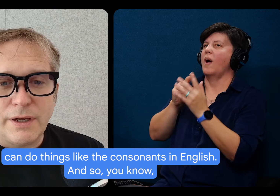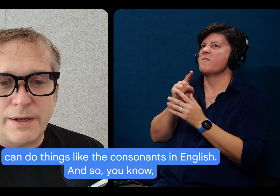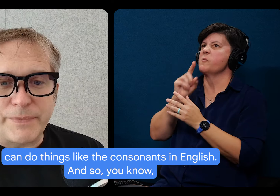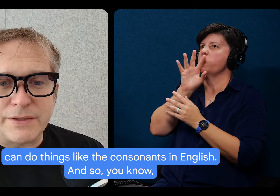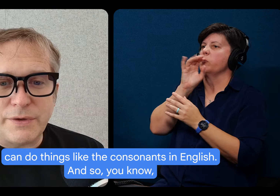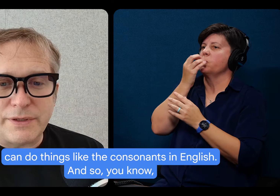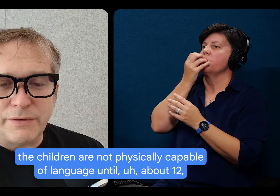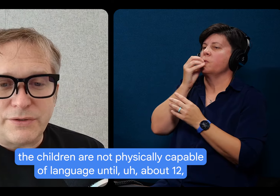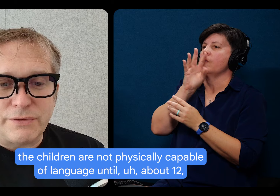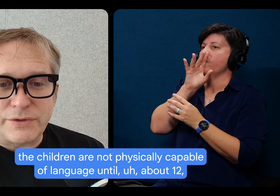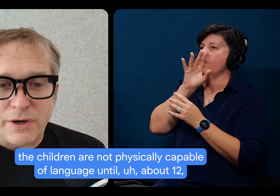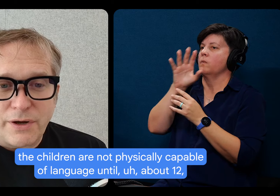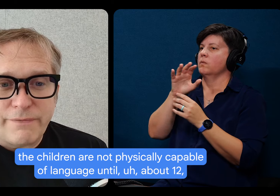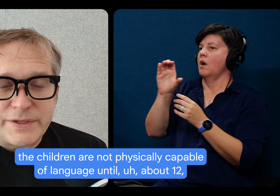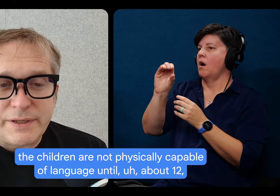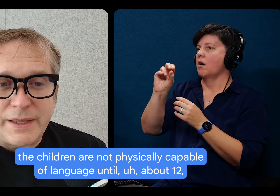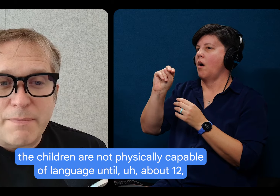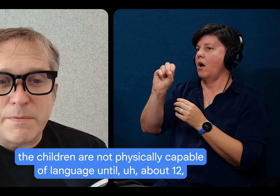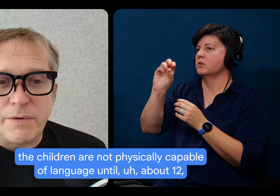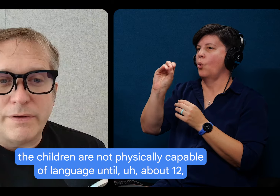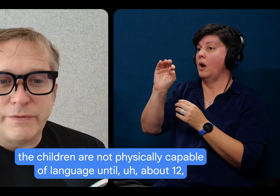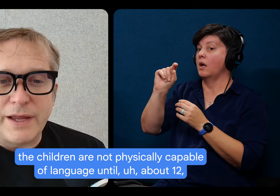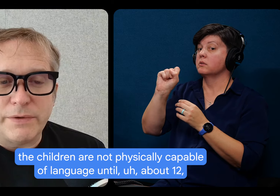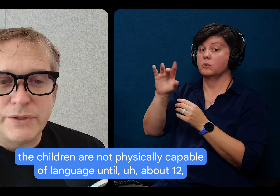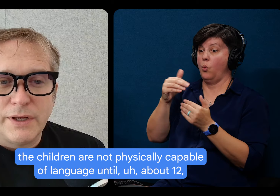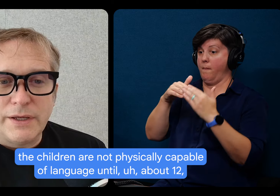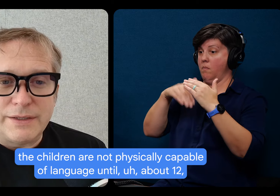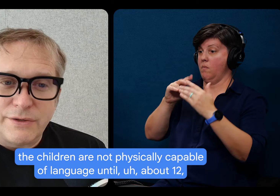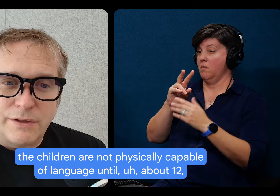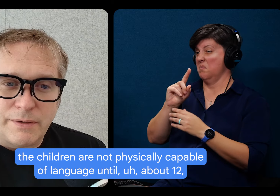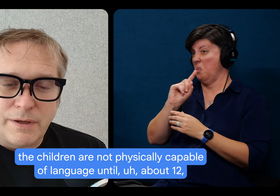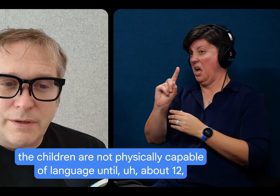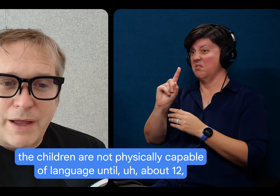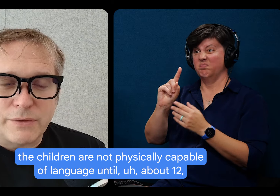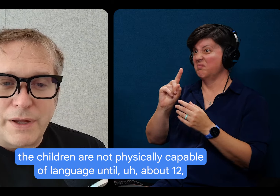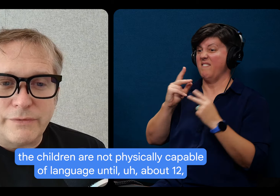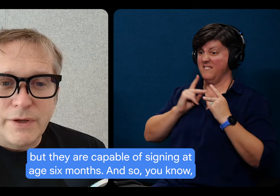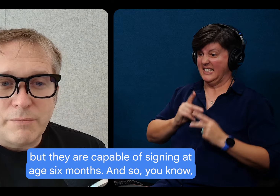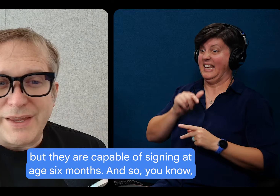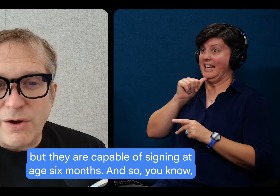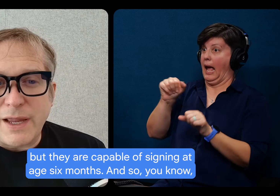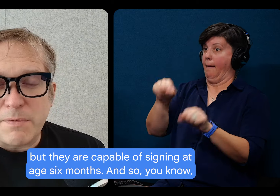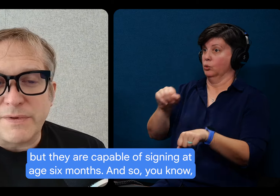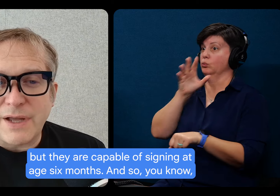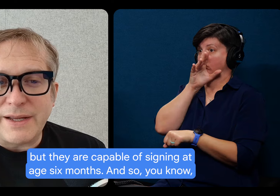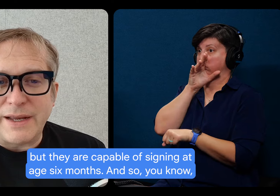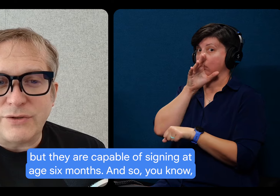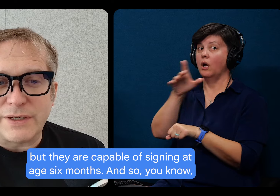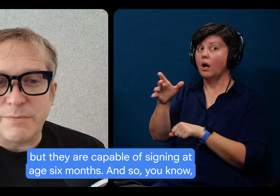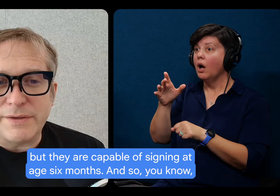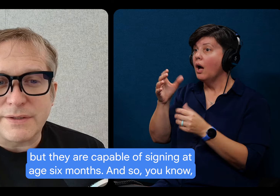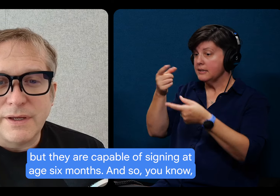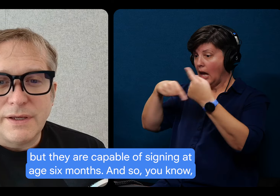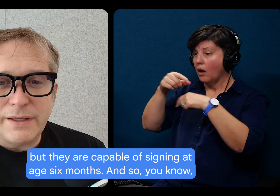And so, you know, the children are not physically capable of language until about 12, but they are capable of signing at